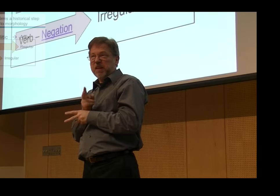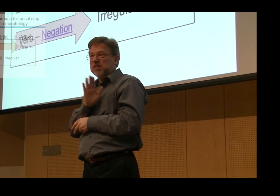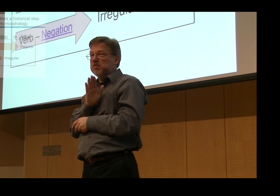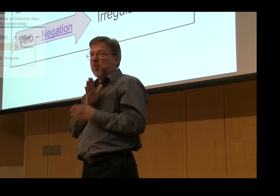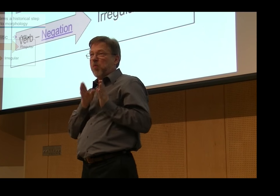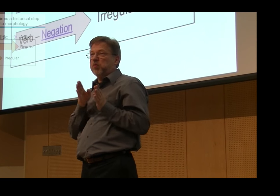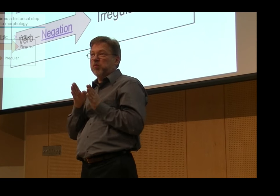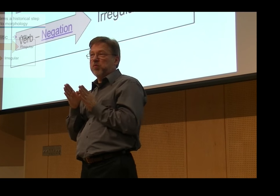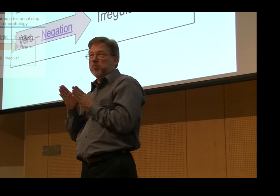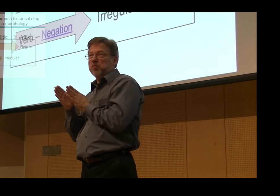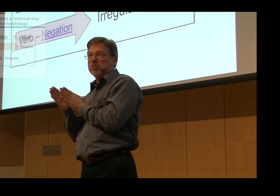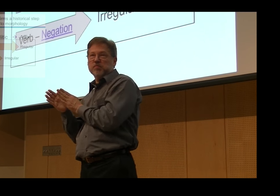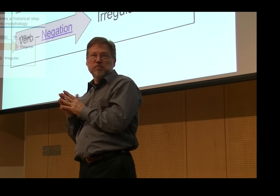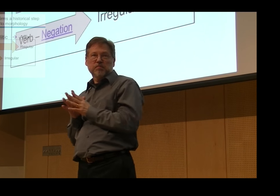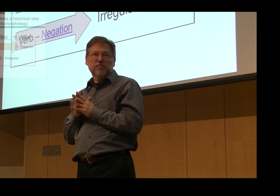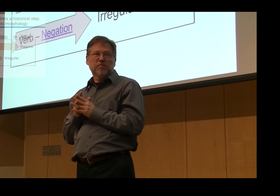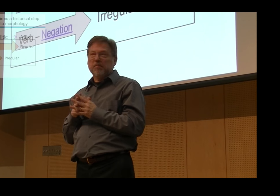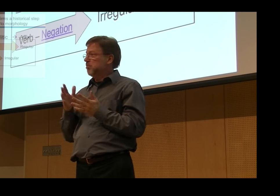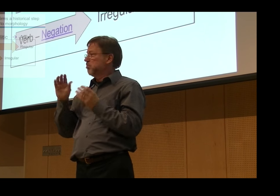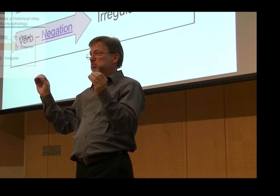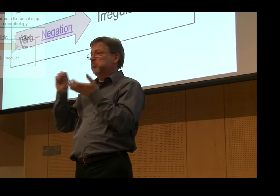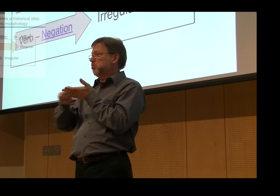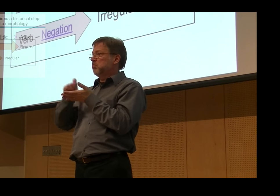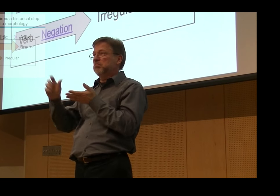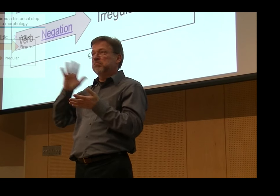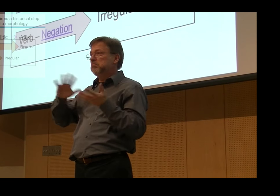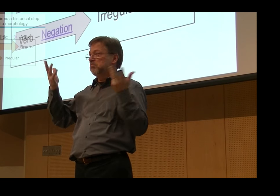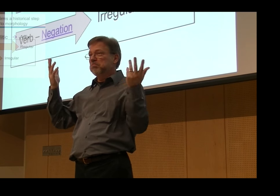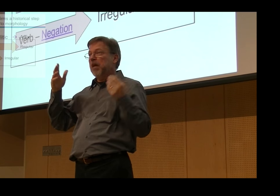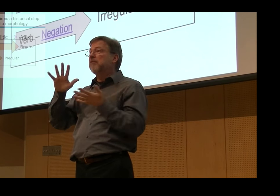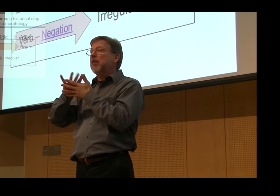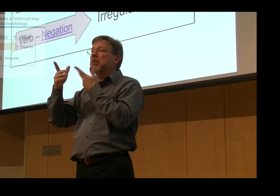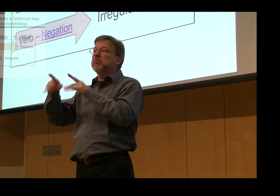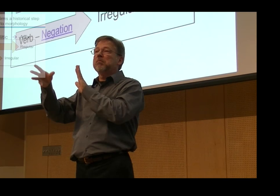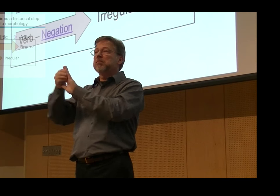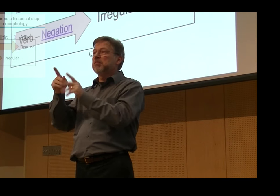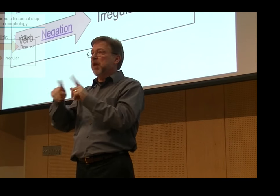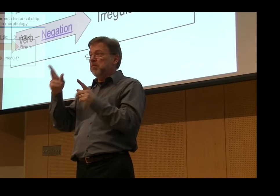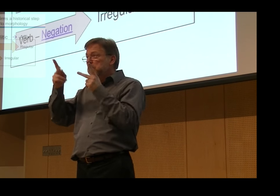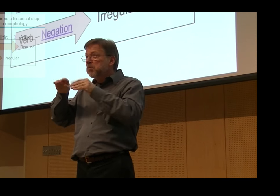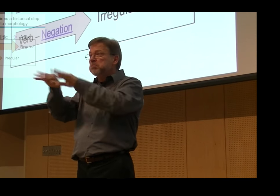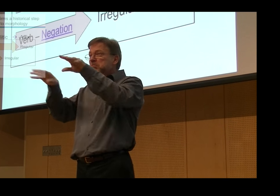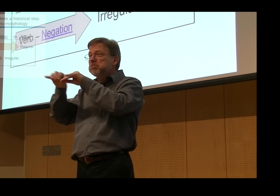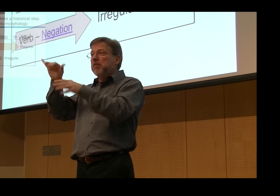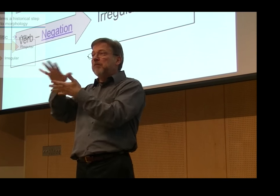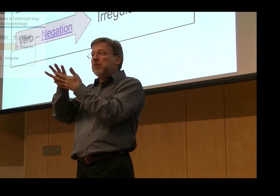And in ASL's history, we see the same order being maintained throughout its history. It wasn't